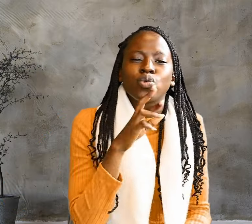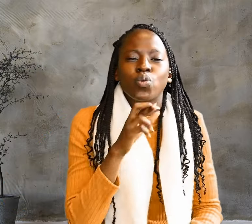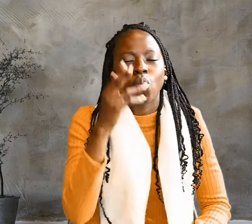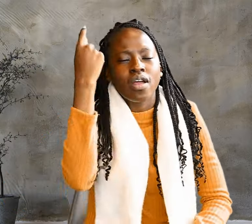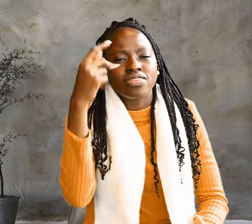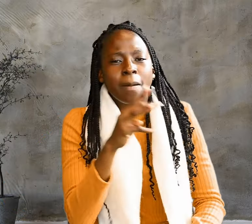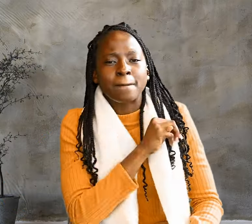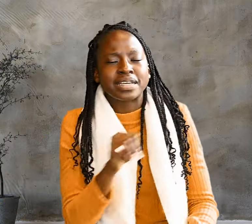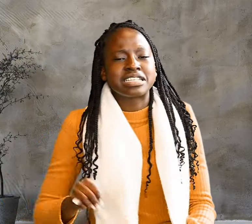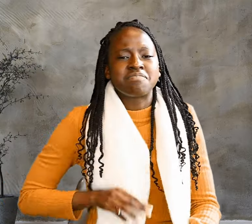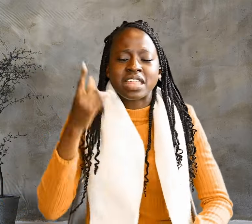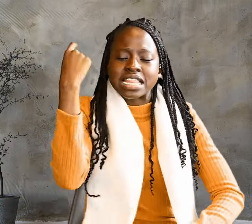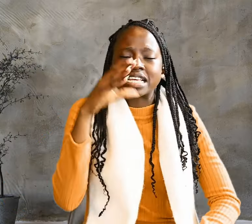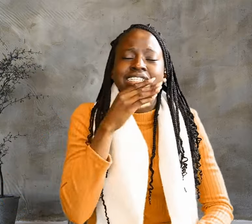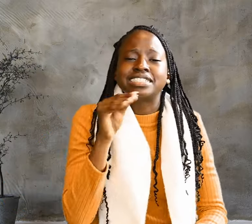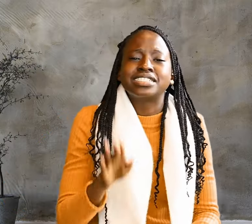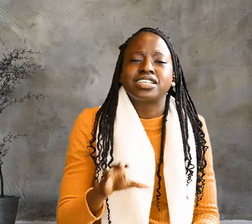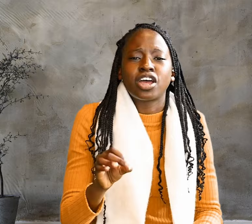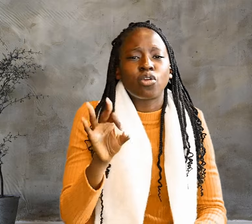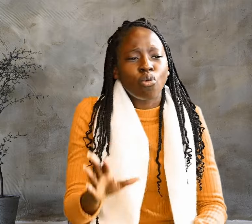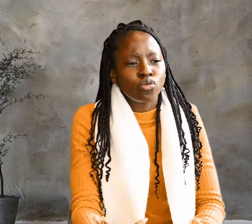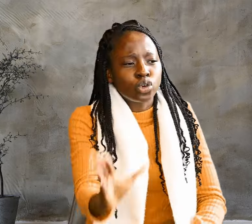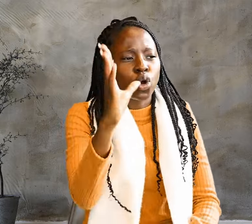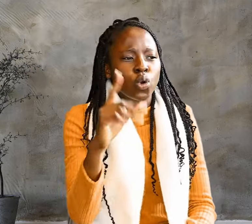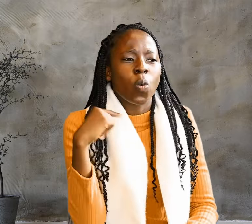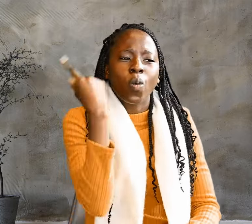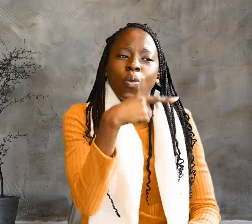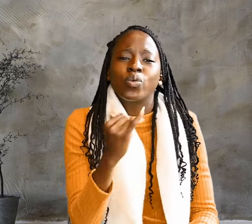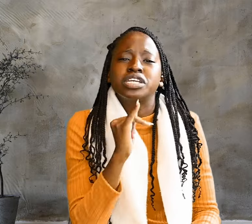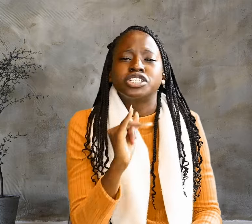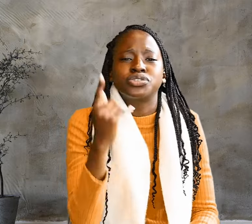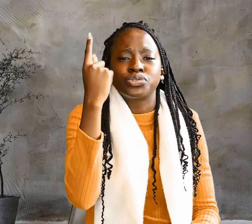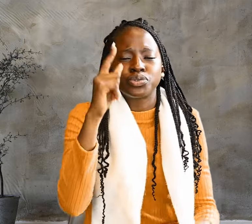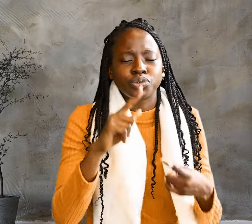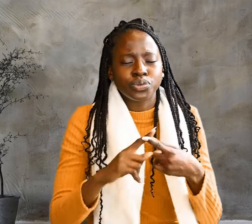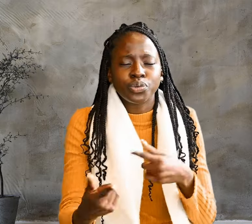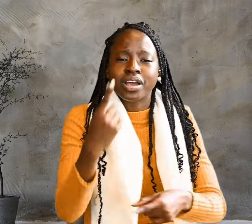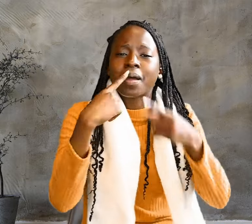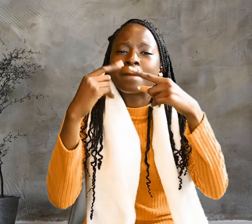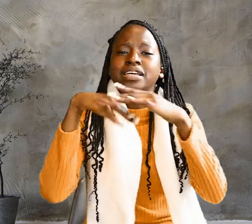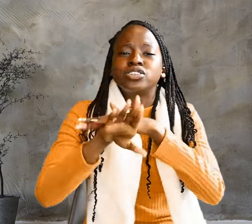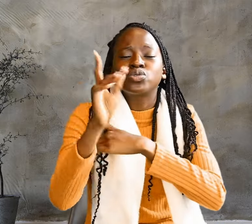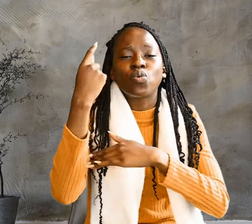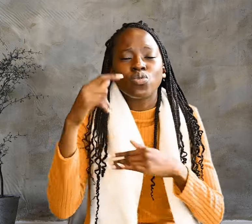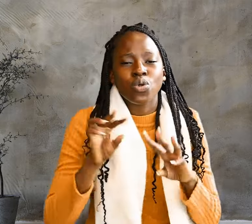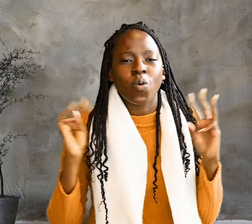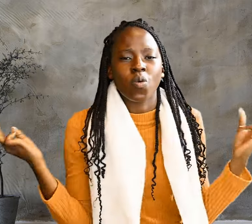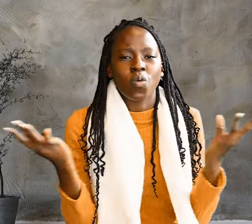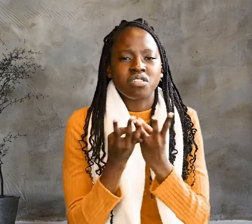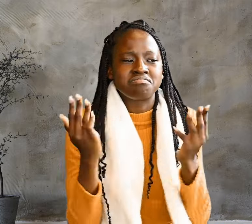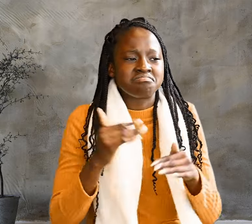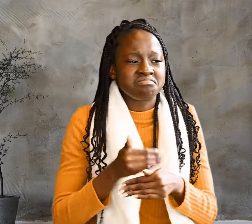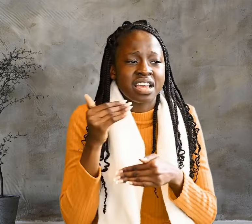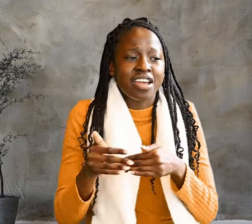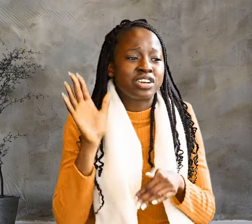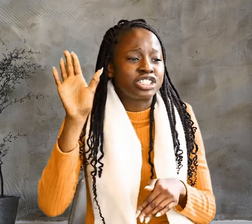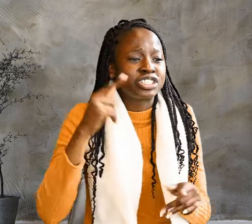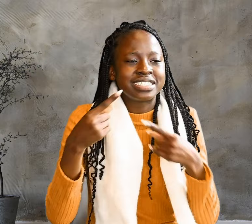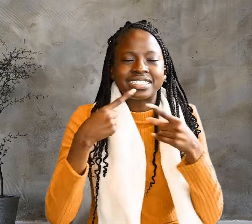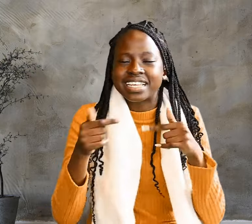the Son of God, who is to come into the world. After she said this, she